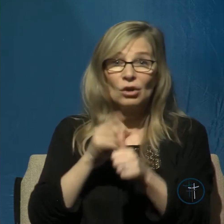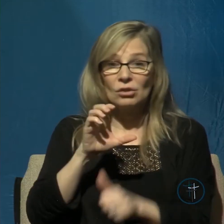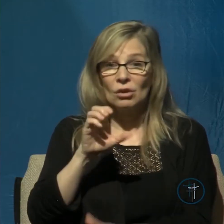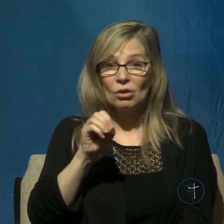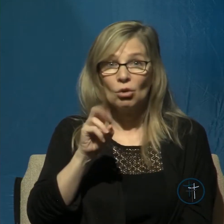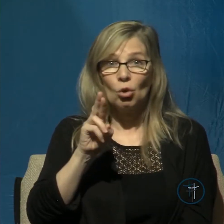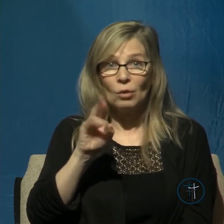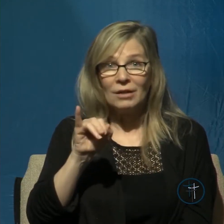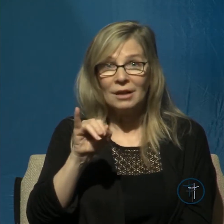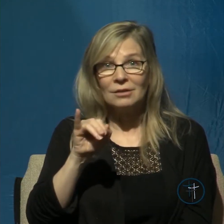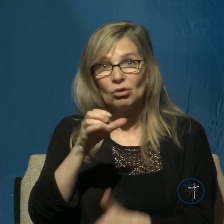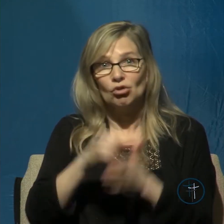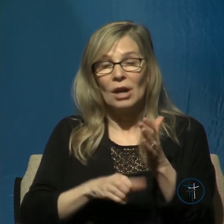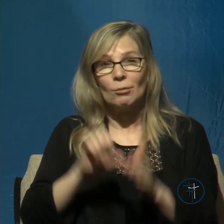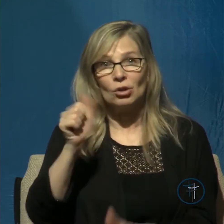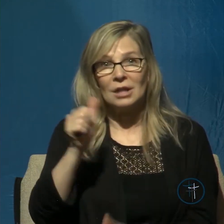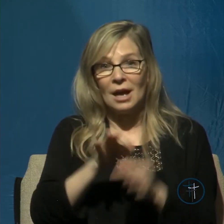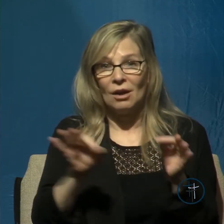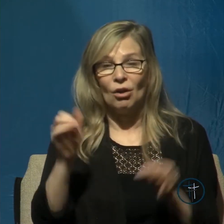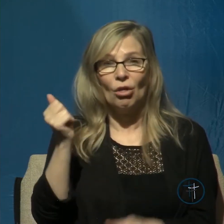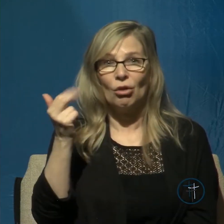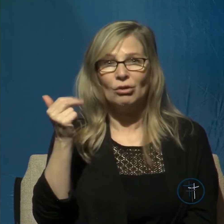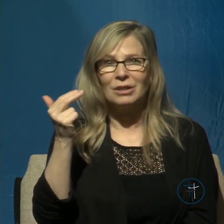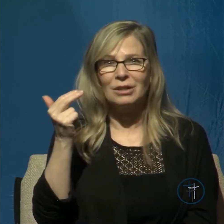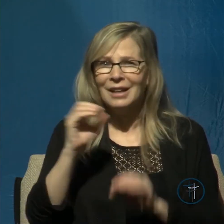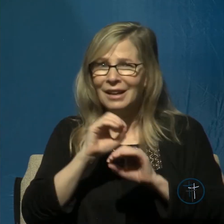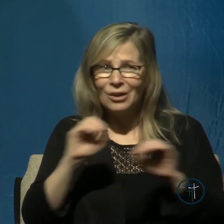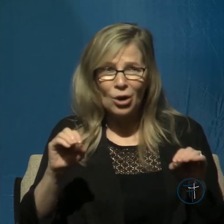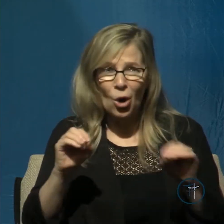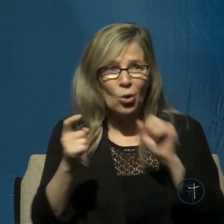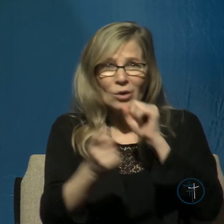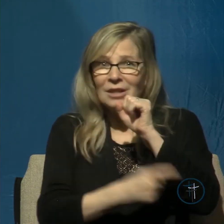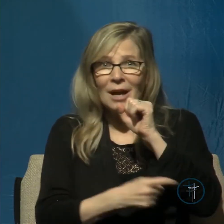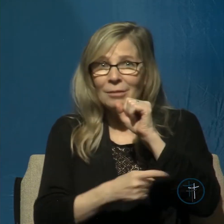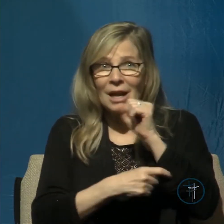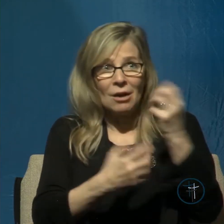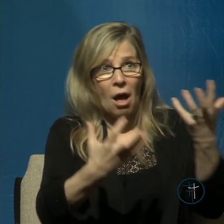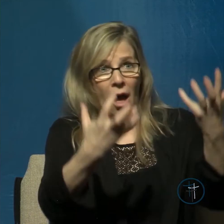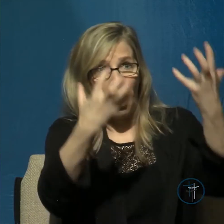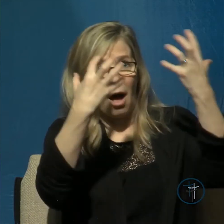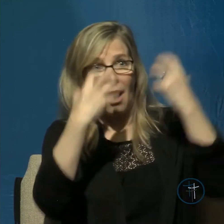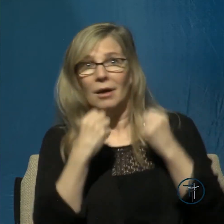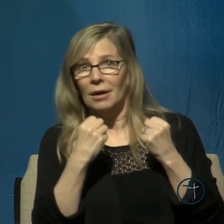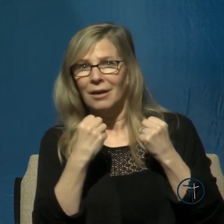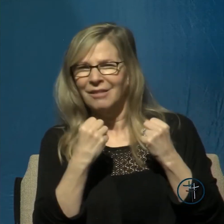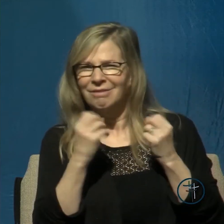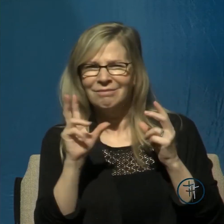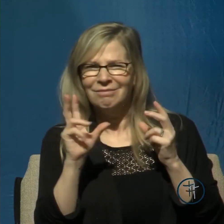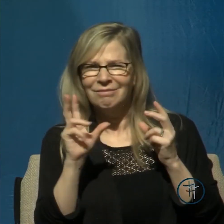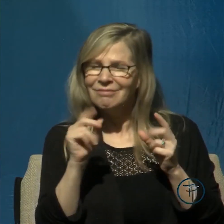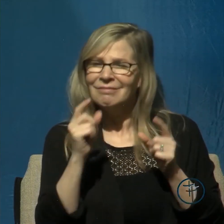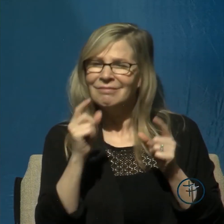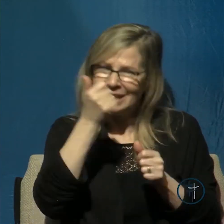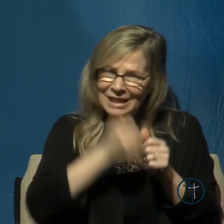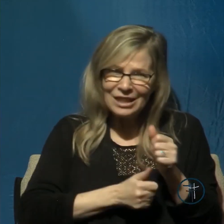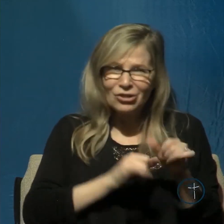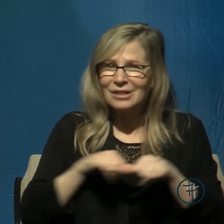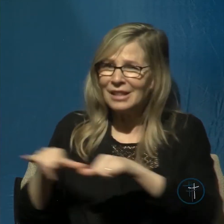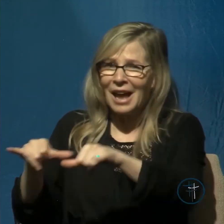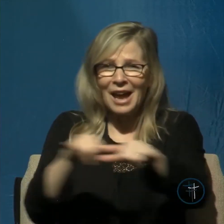promise no temptation has overtaken you but such as is common to man and God is faithful who will not allow you to be tempted